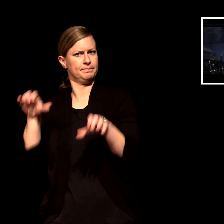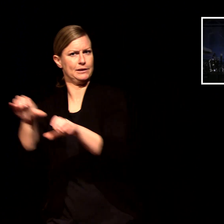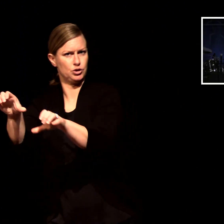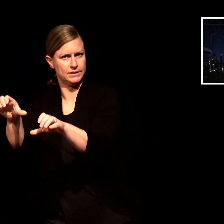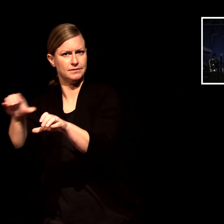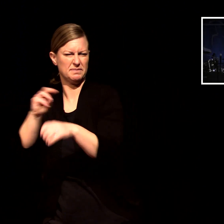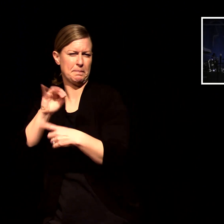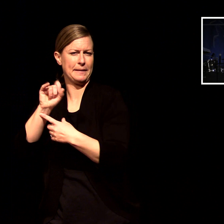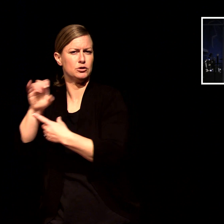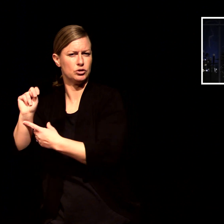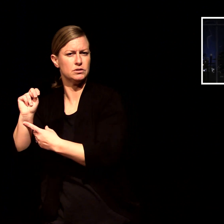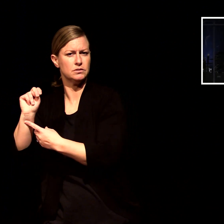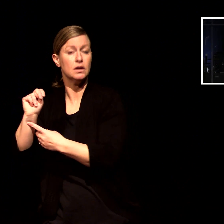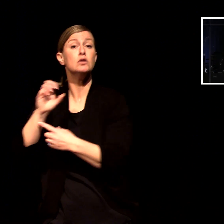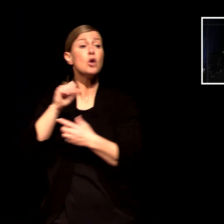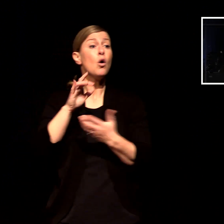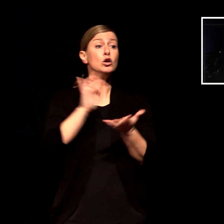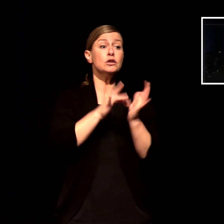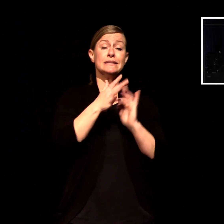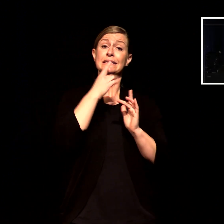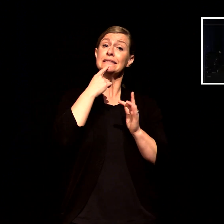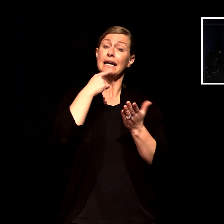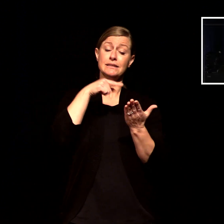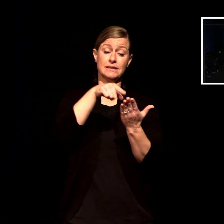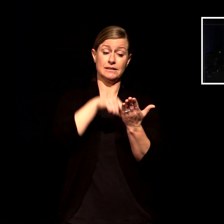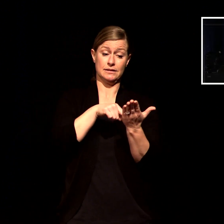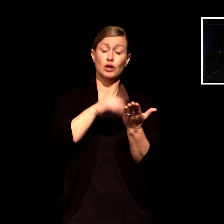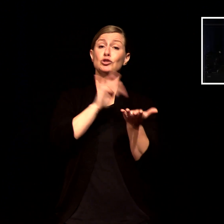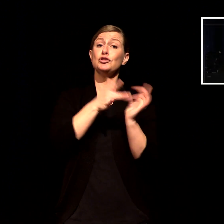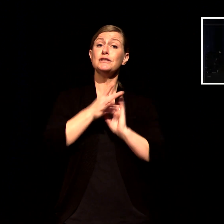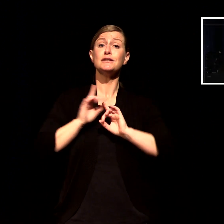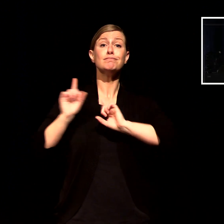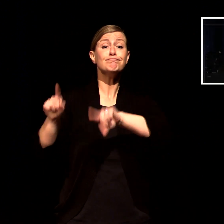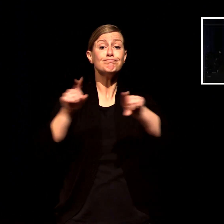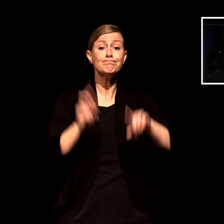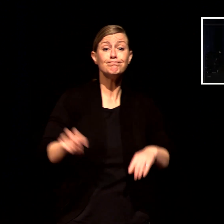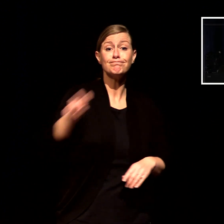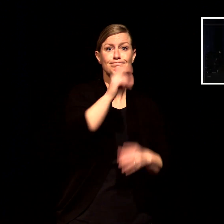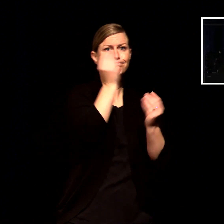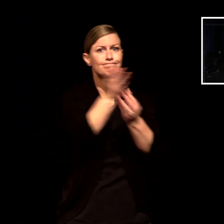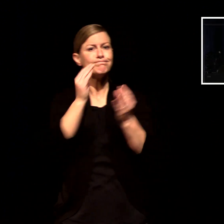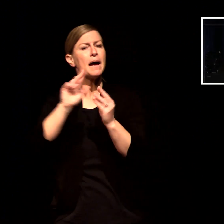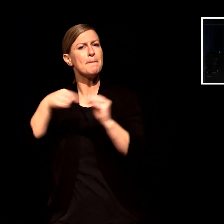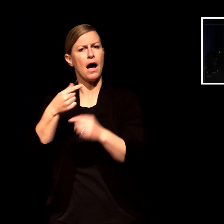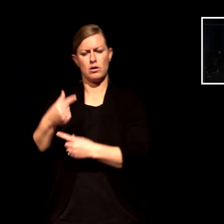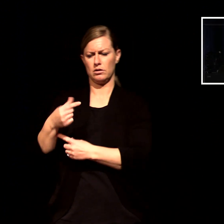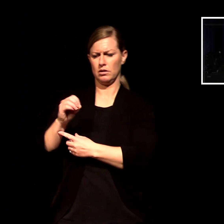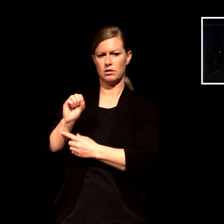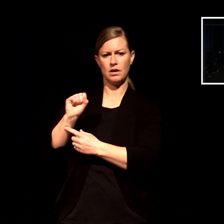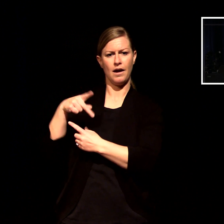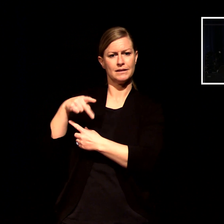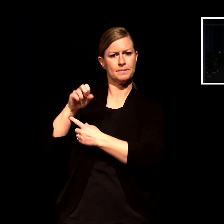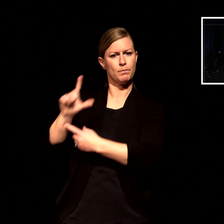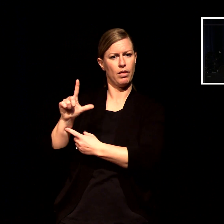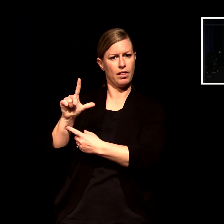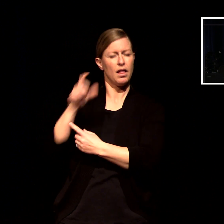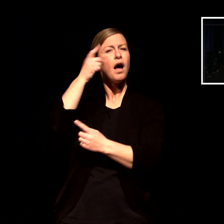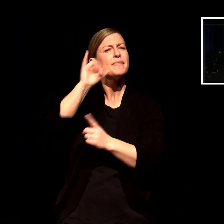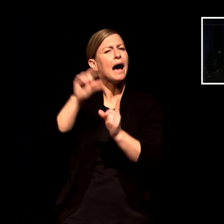gospel now when matthew used this word gospel it had significant meaning but not religious meaning like we think it